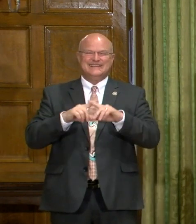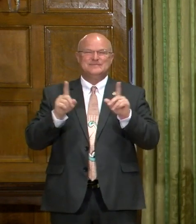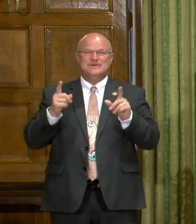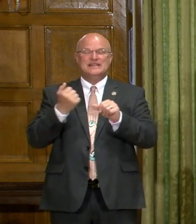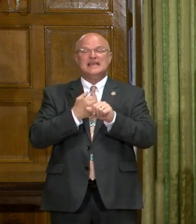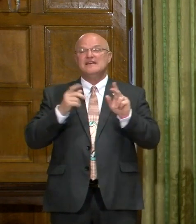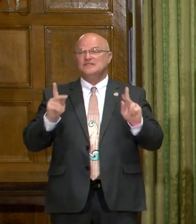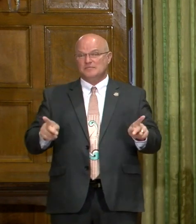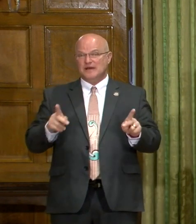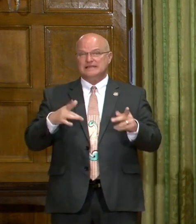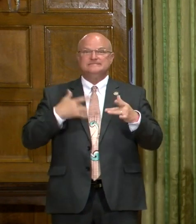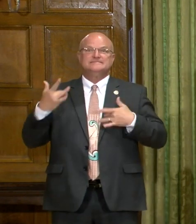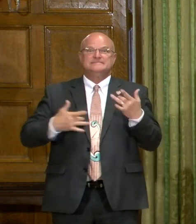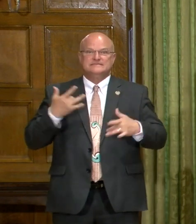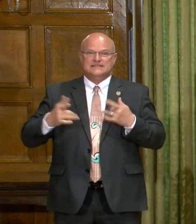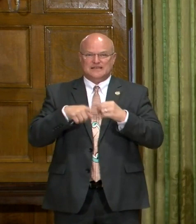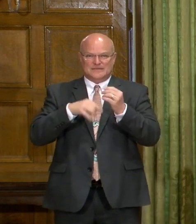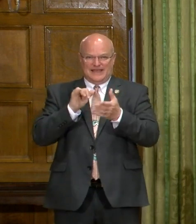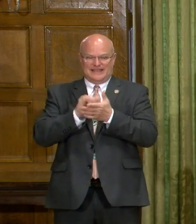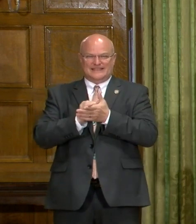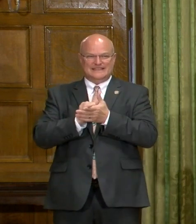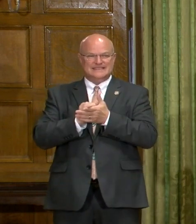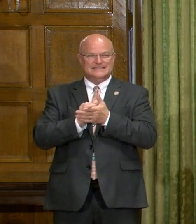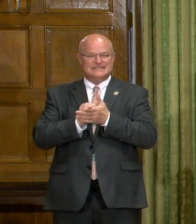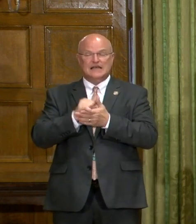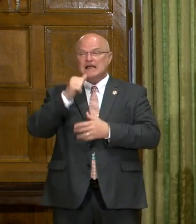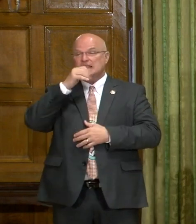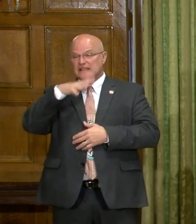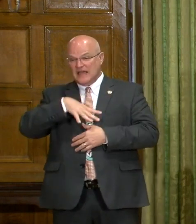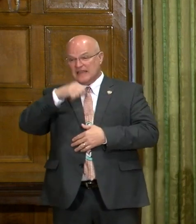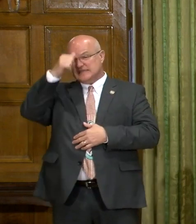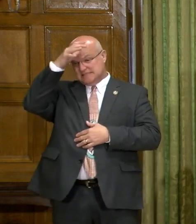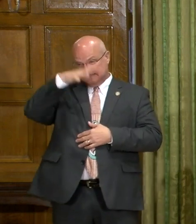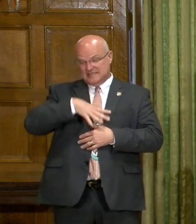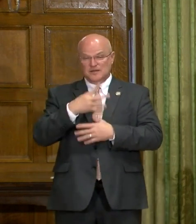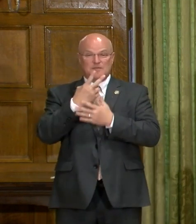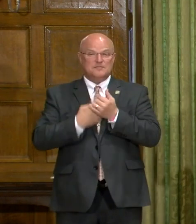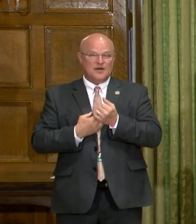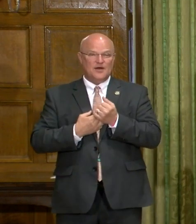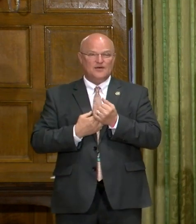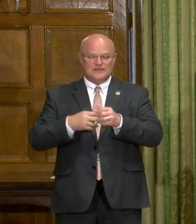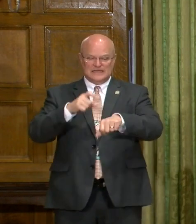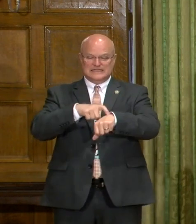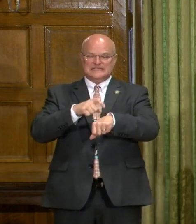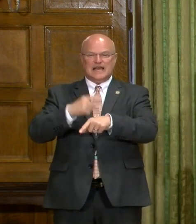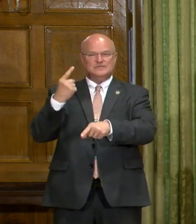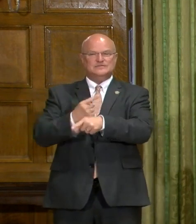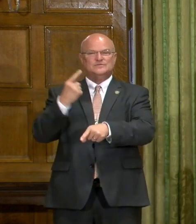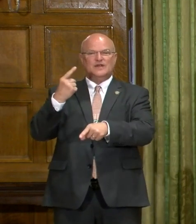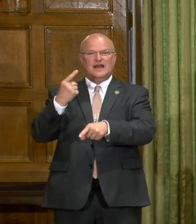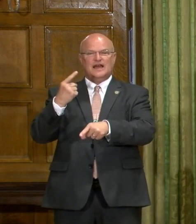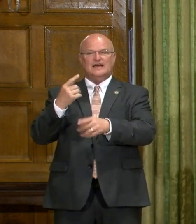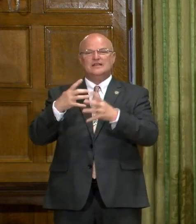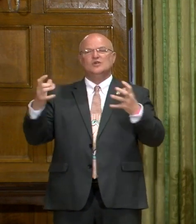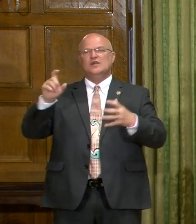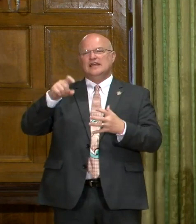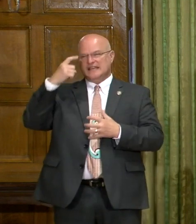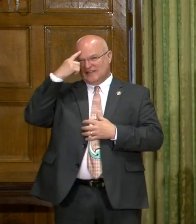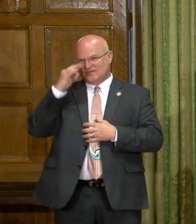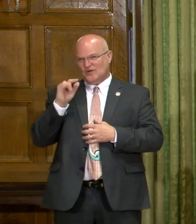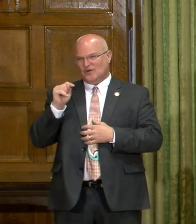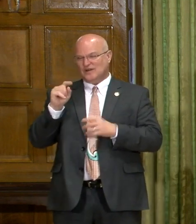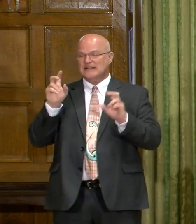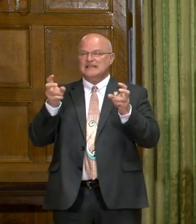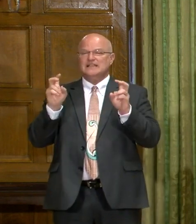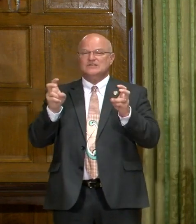But everybody is so excited about this, ladies and gentlemen both. And the time is right. There's a great need for